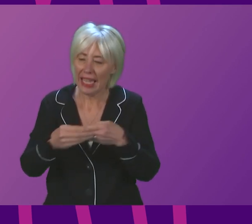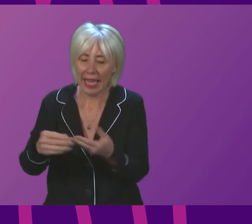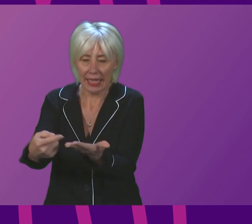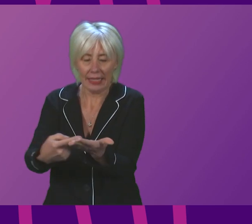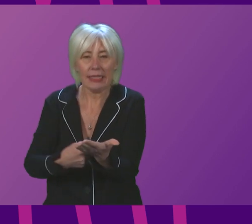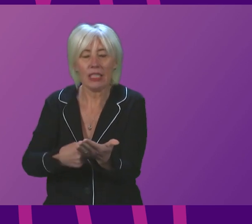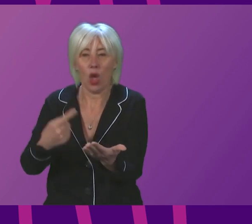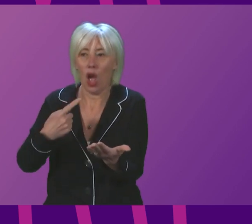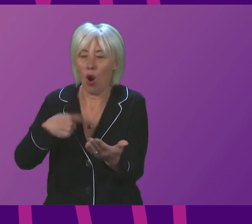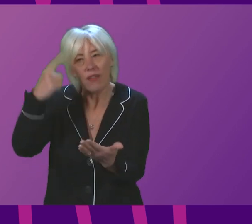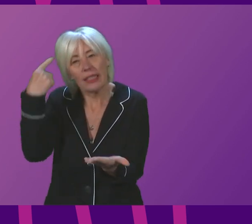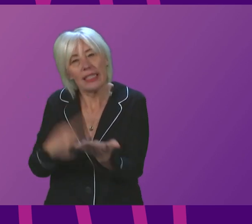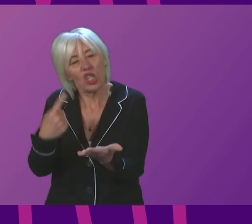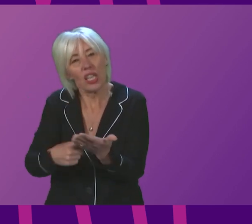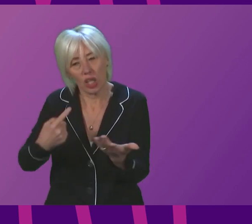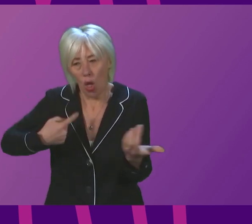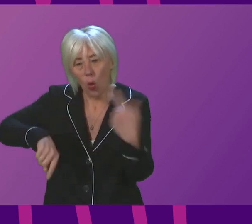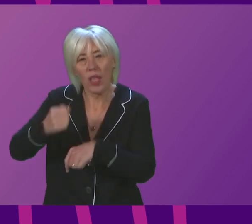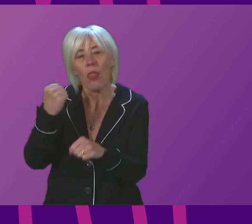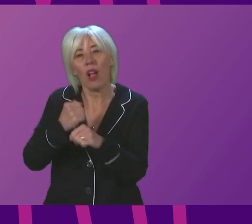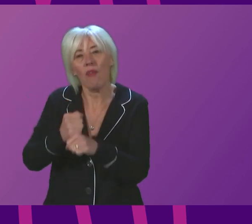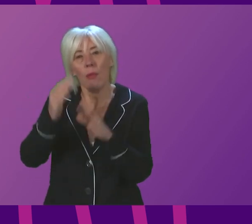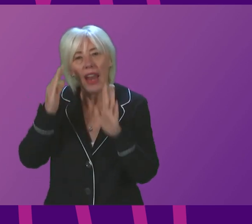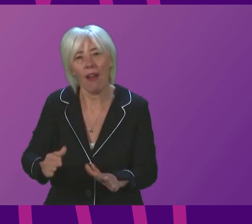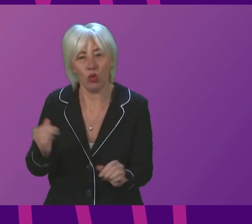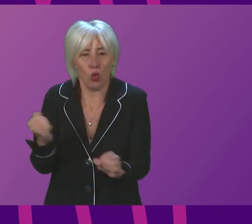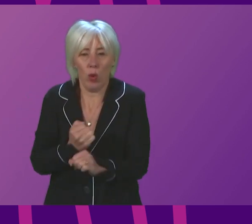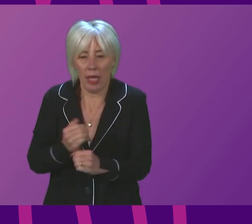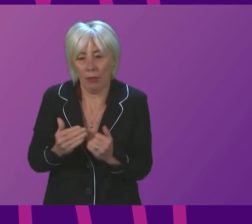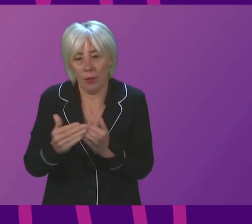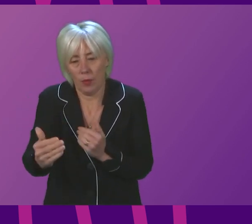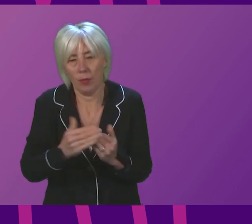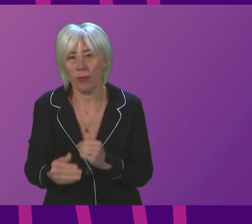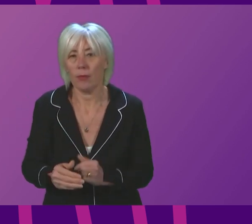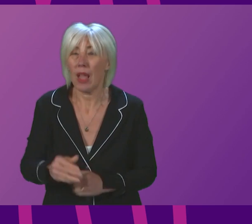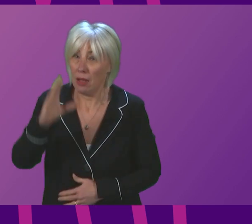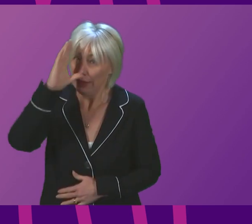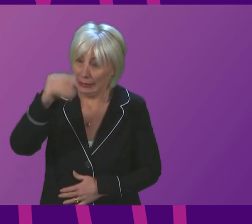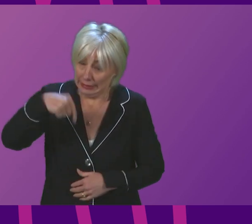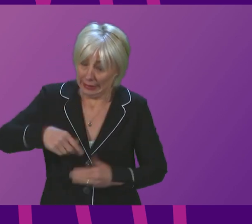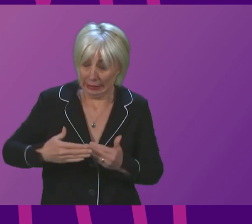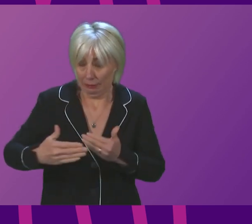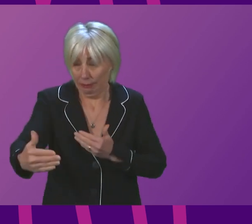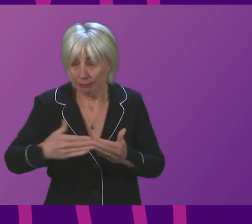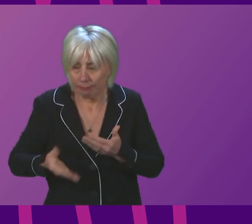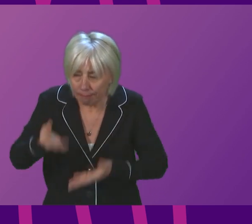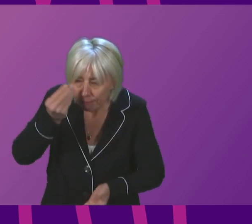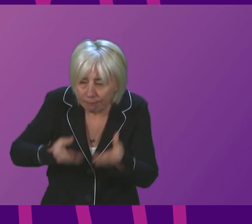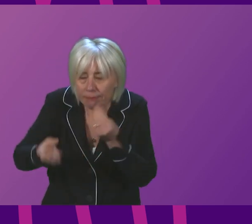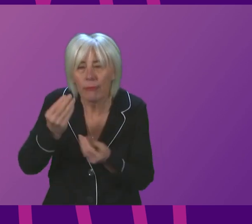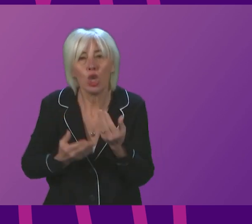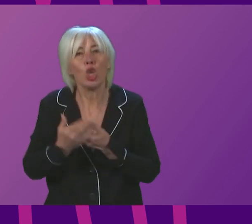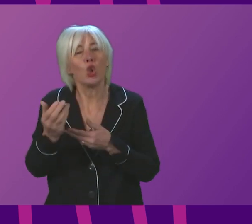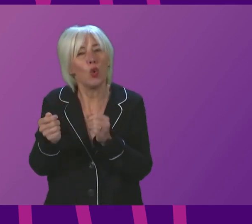may have to take in the days and weeks ahead. It is worth noting that the period ahead, as we learn more about the new variant,